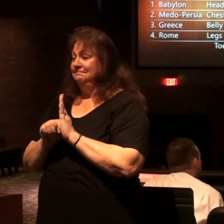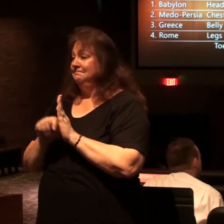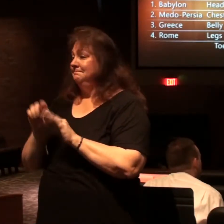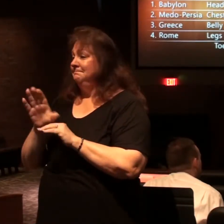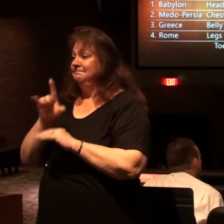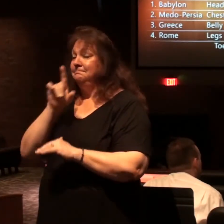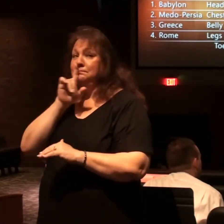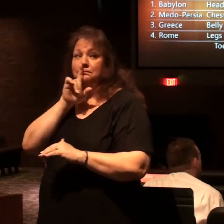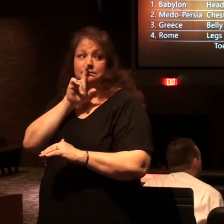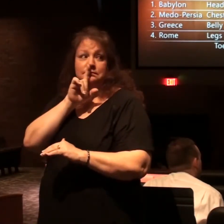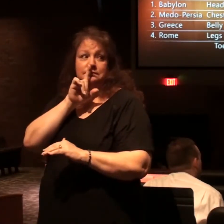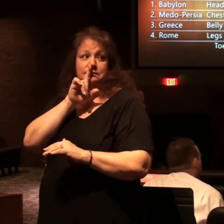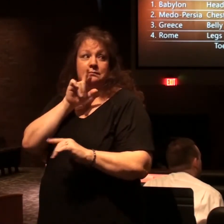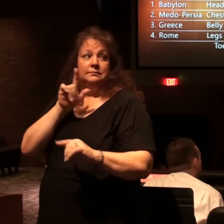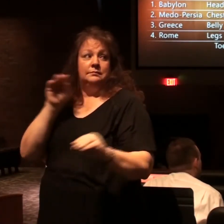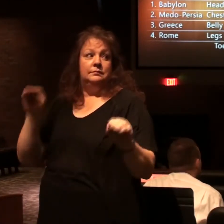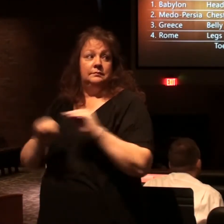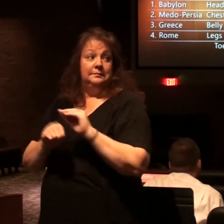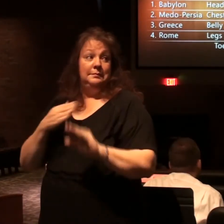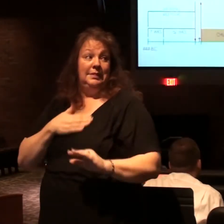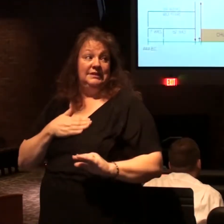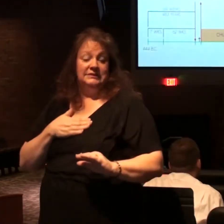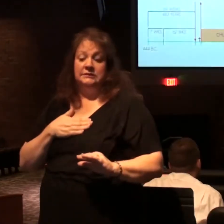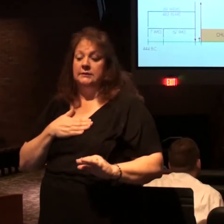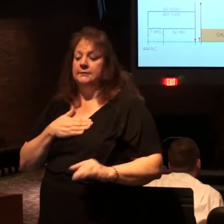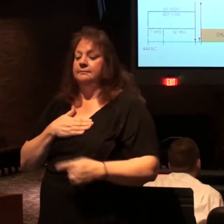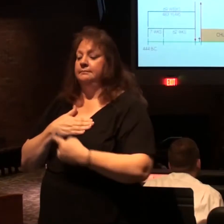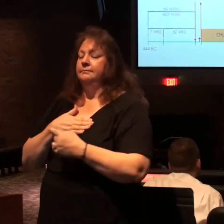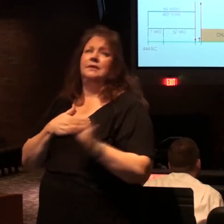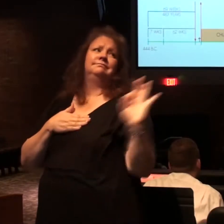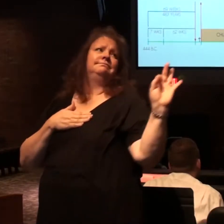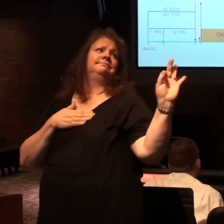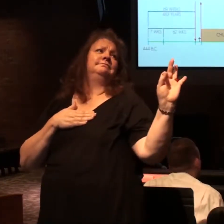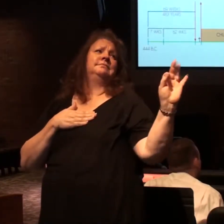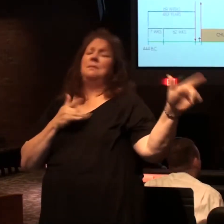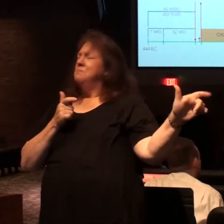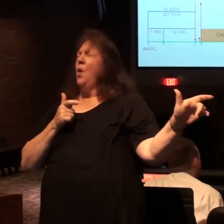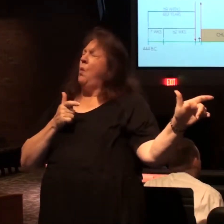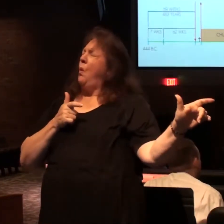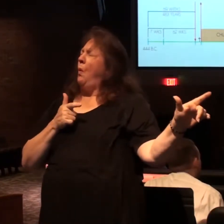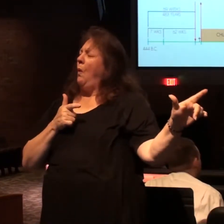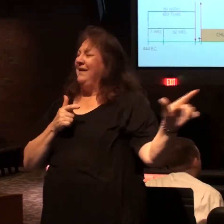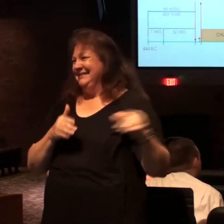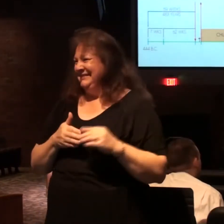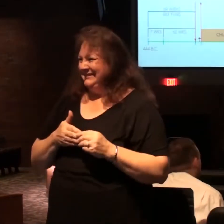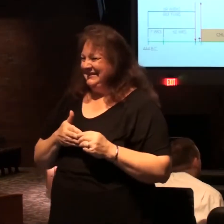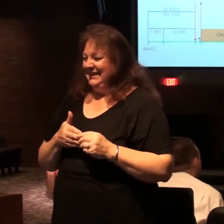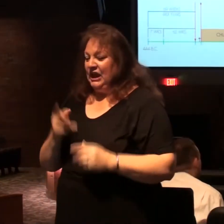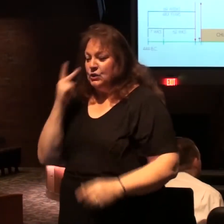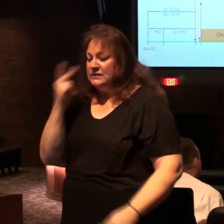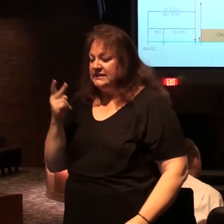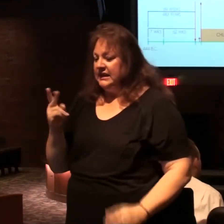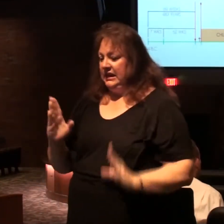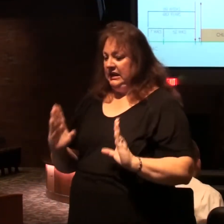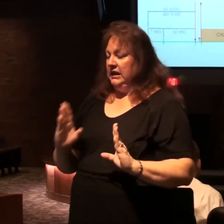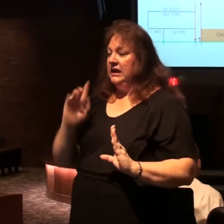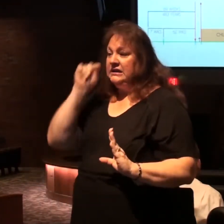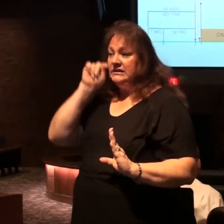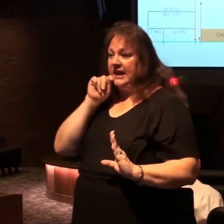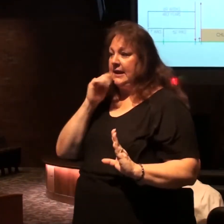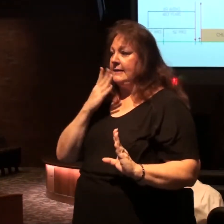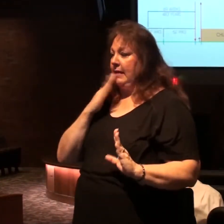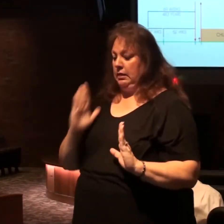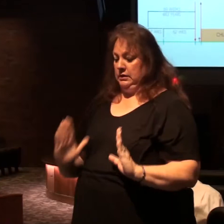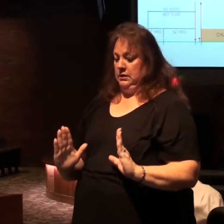can you go back to that quickly speed oh man you're quick you see this colored